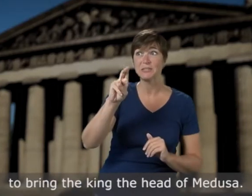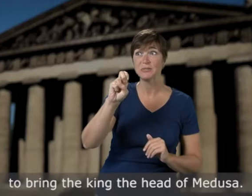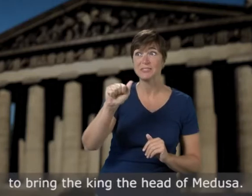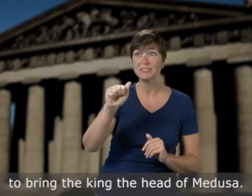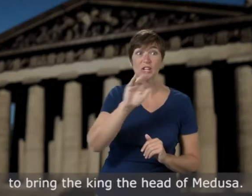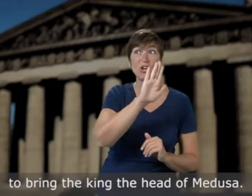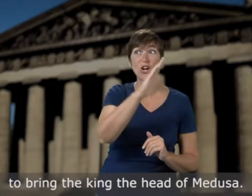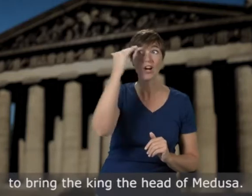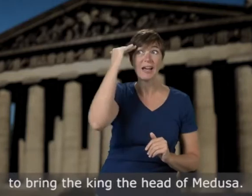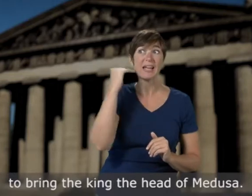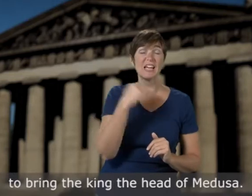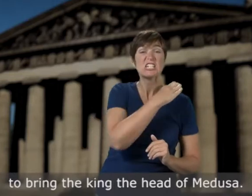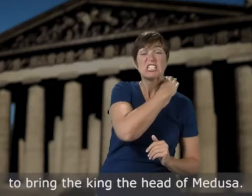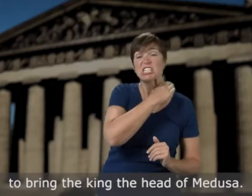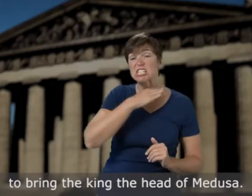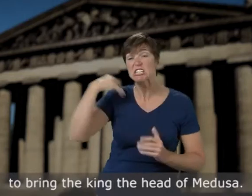the head of Medusa